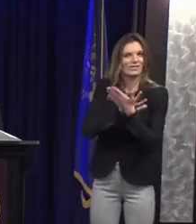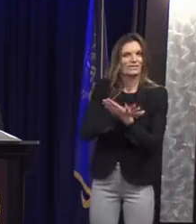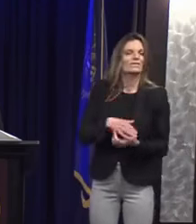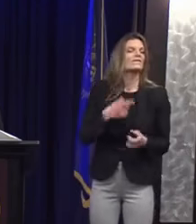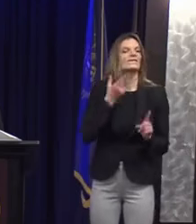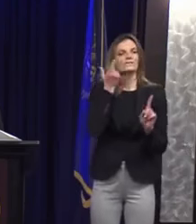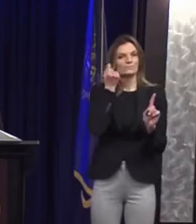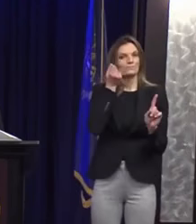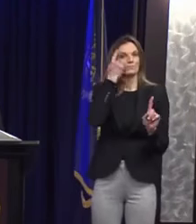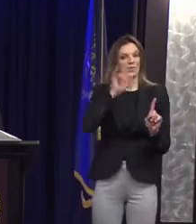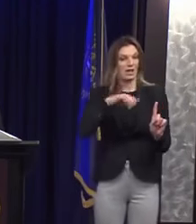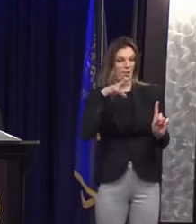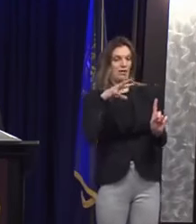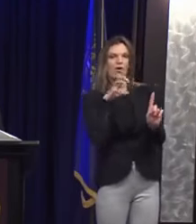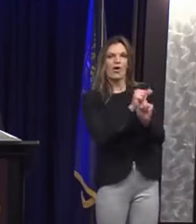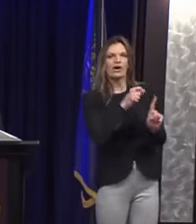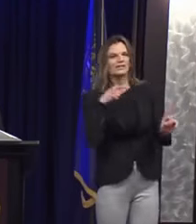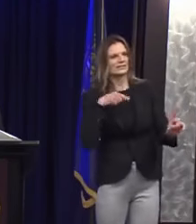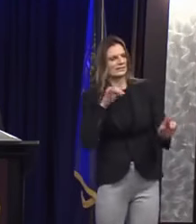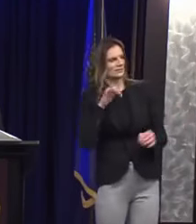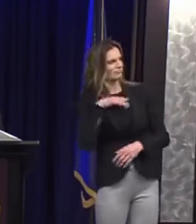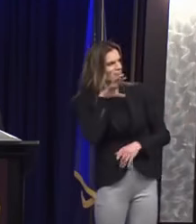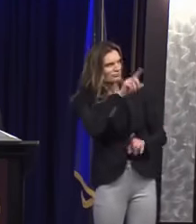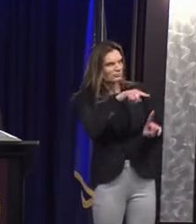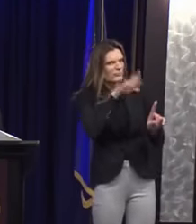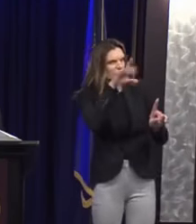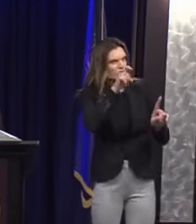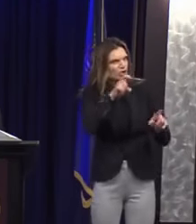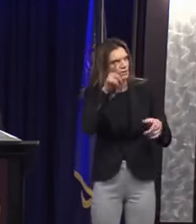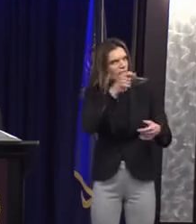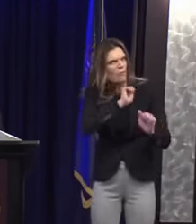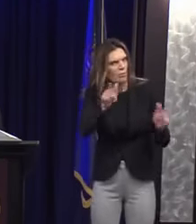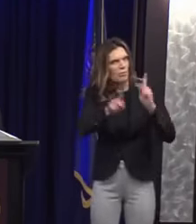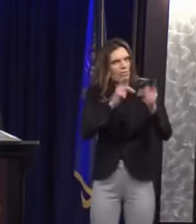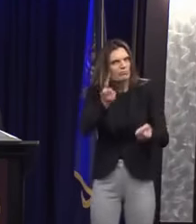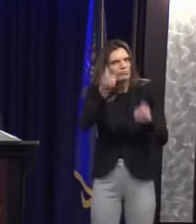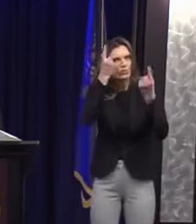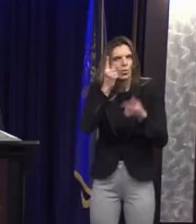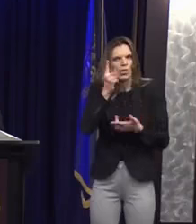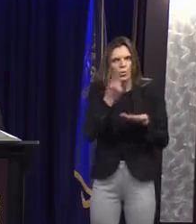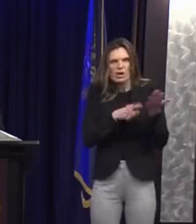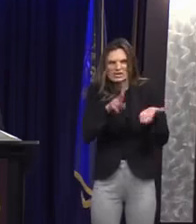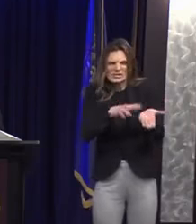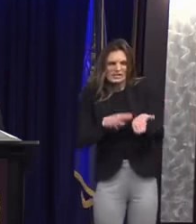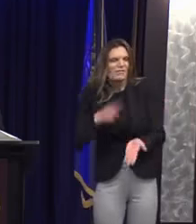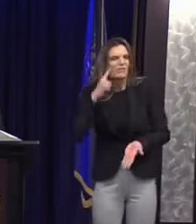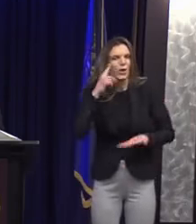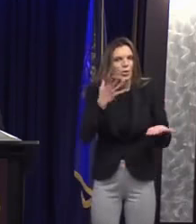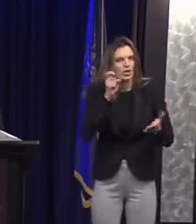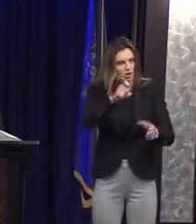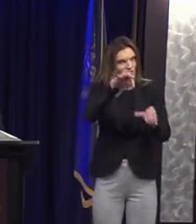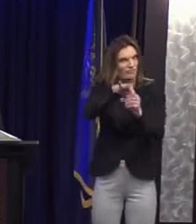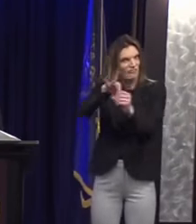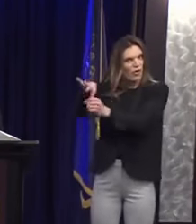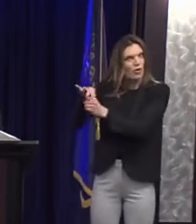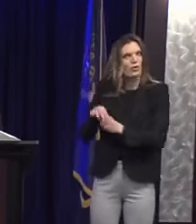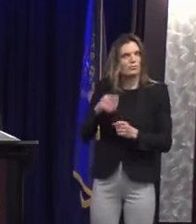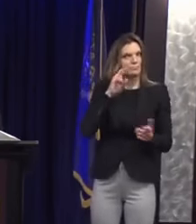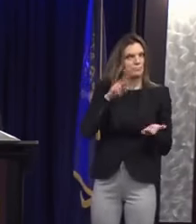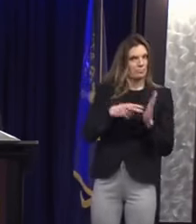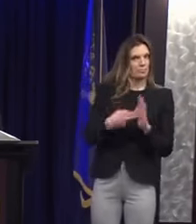tell the trainees that the plan is to bypass voters by having the legislature approve the initiative